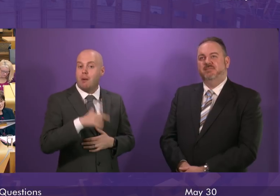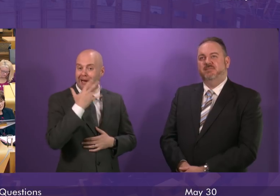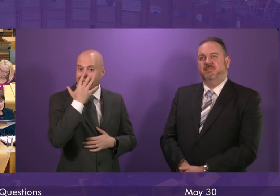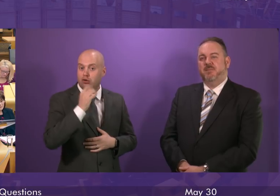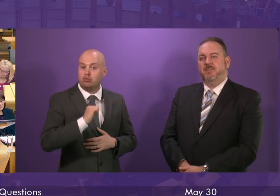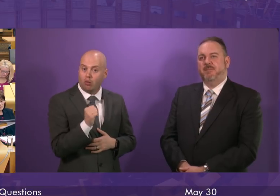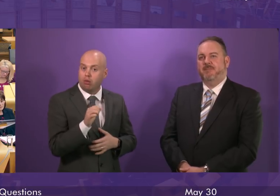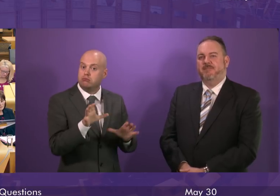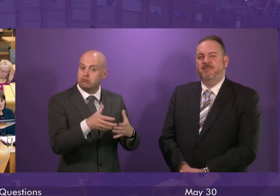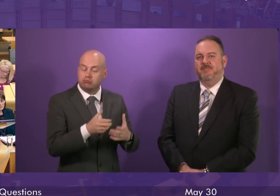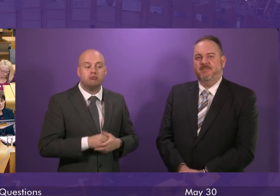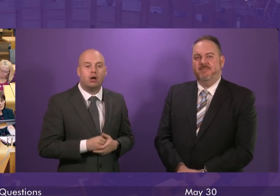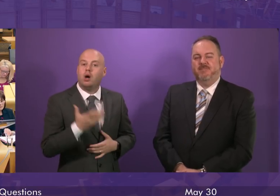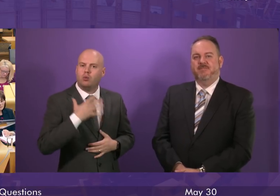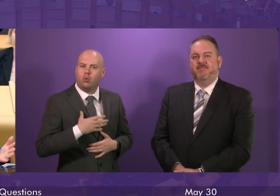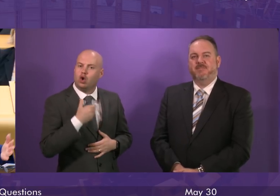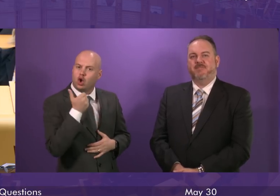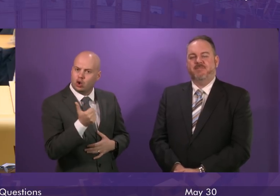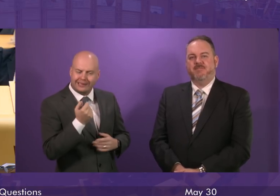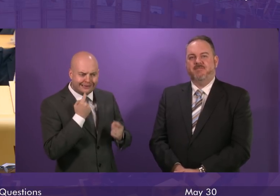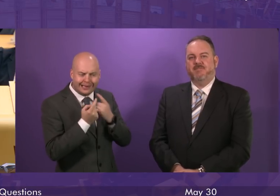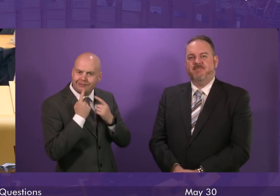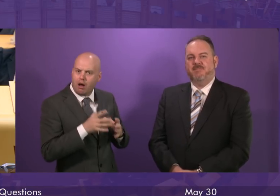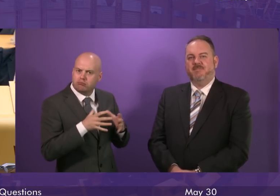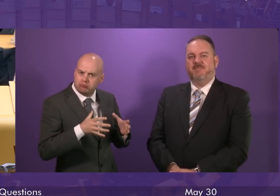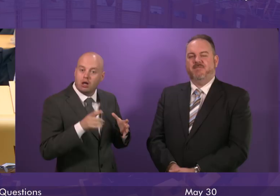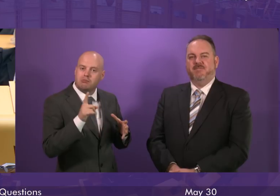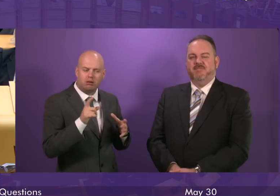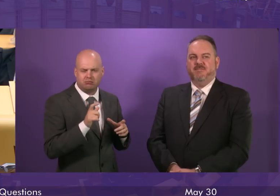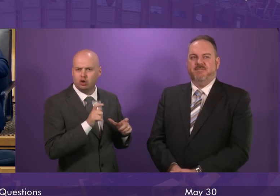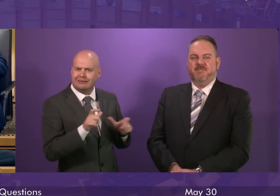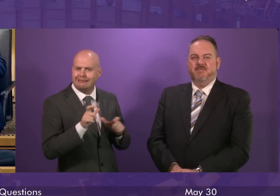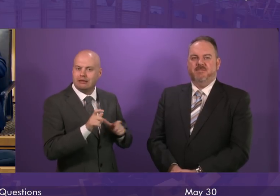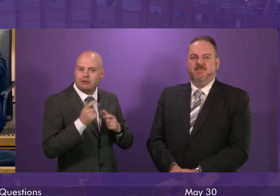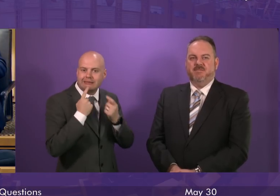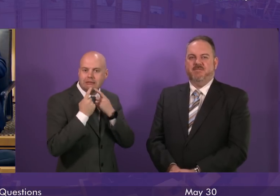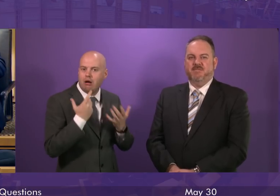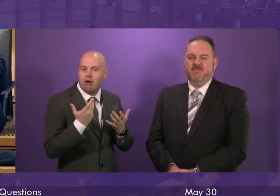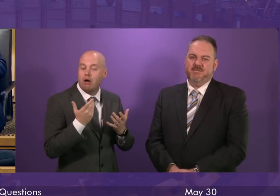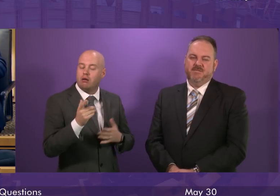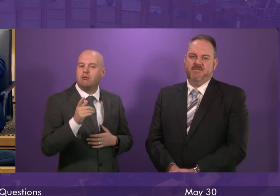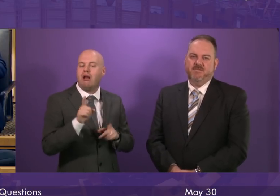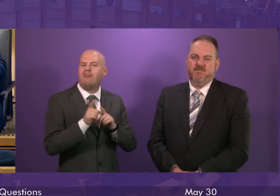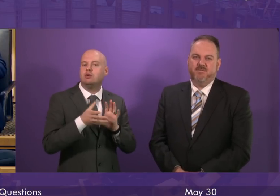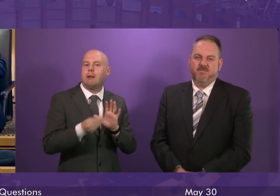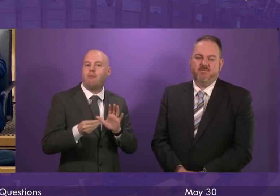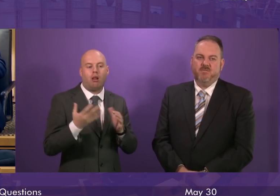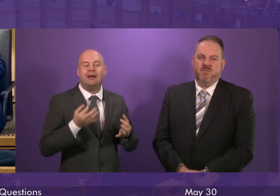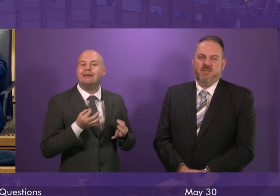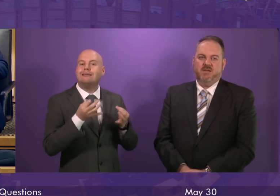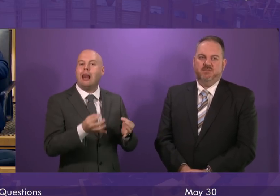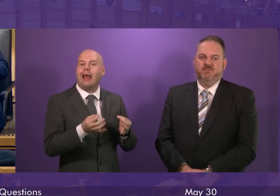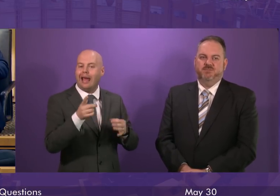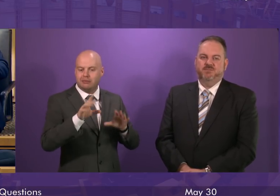sure that there is good data and also consistent data. There is already a lot of data for example on delayed discharges but it is